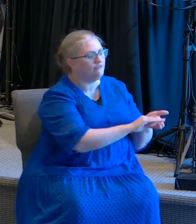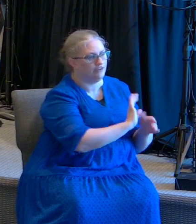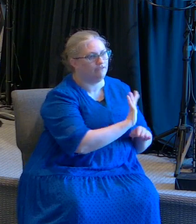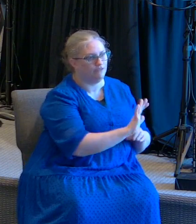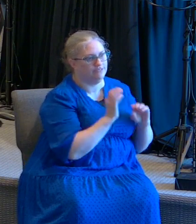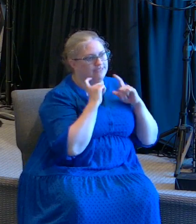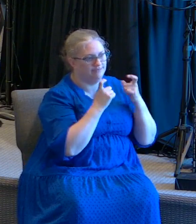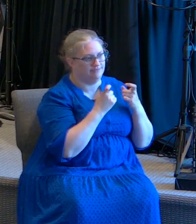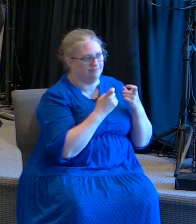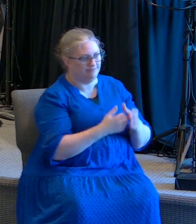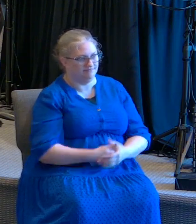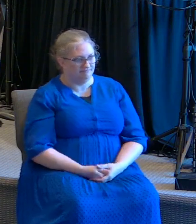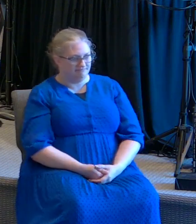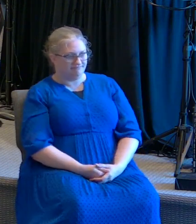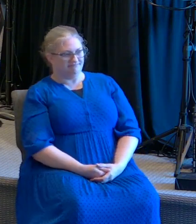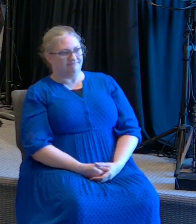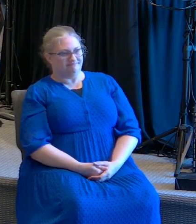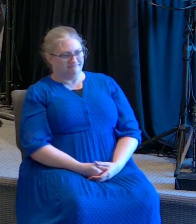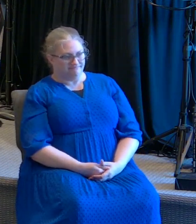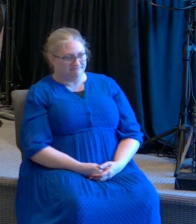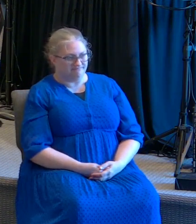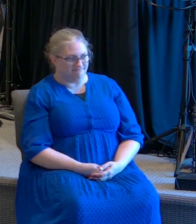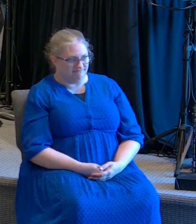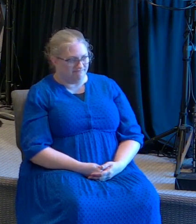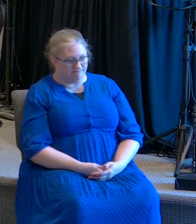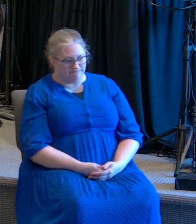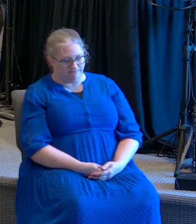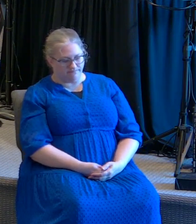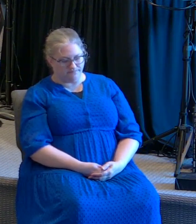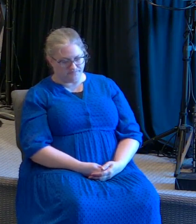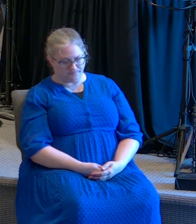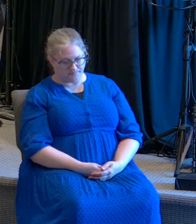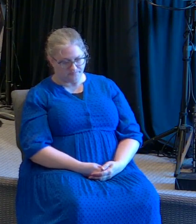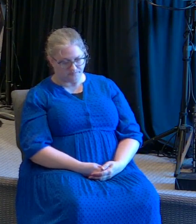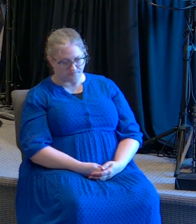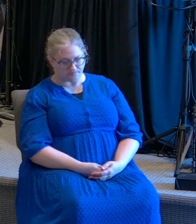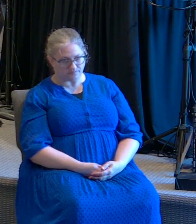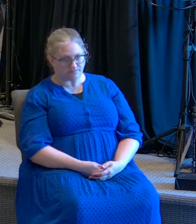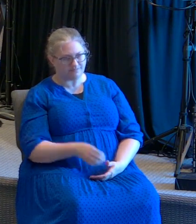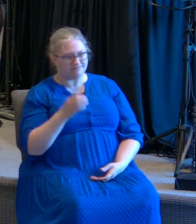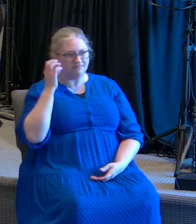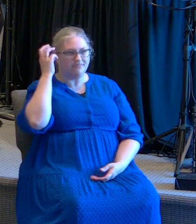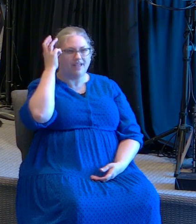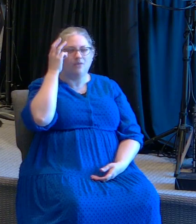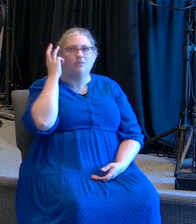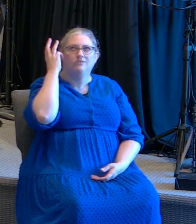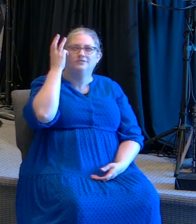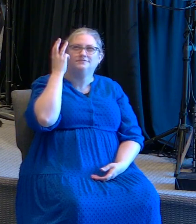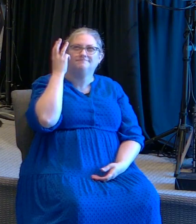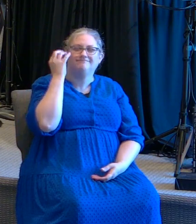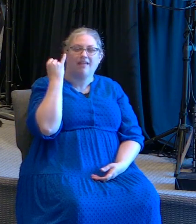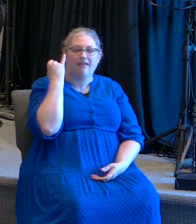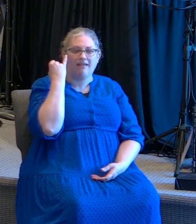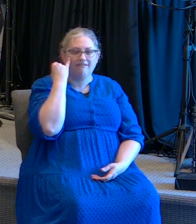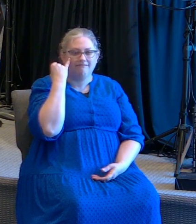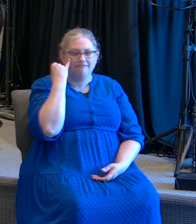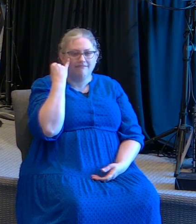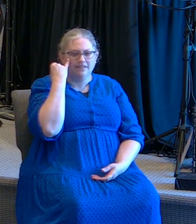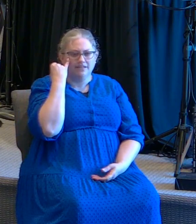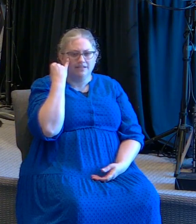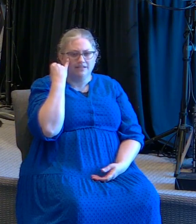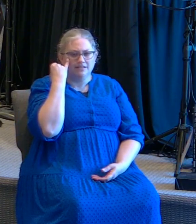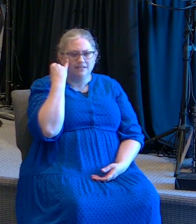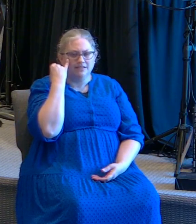buen ánimo. Cuando el Señor tenía una gran necesidad, sabía que le podía sanar. I wonder if there was a slight hesitation after he said that.